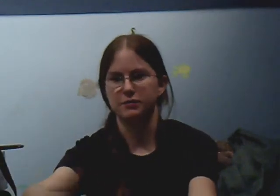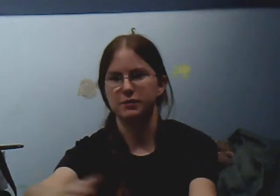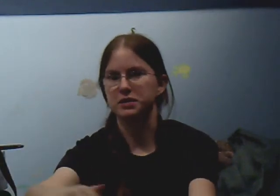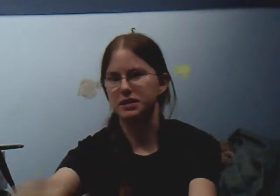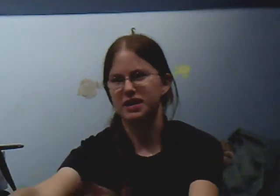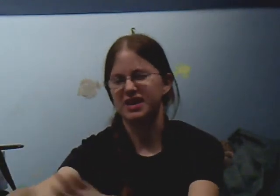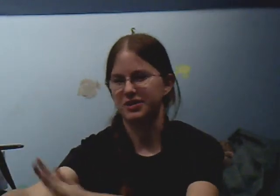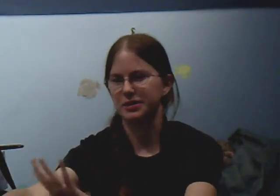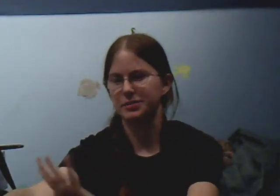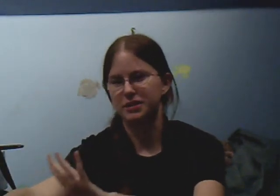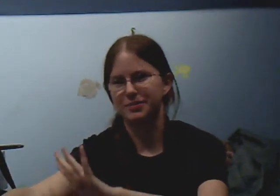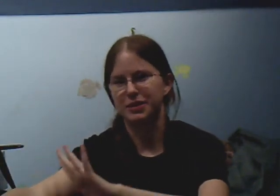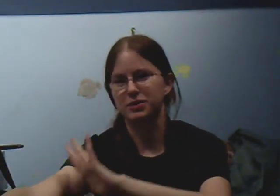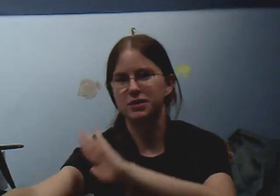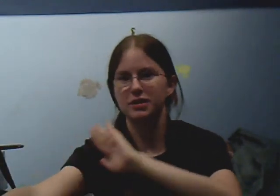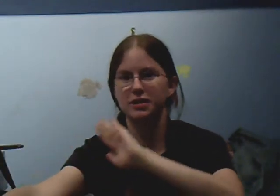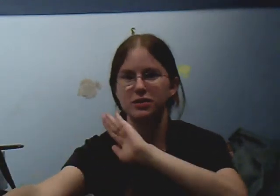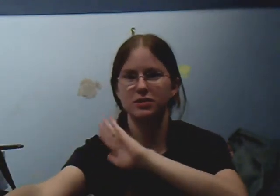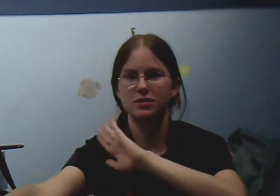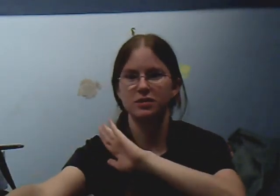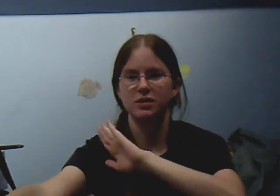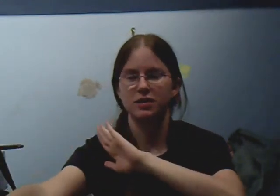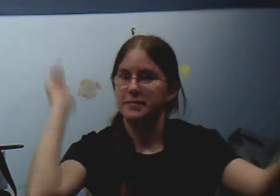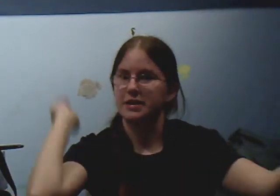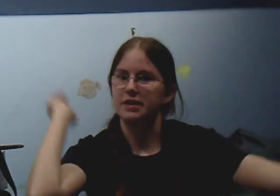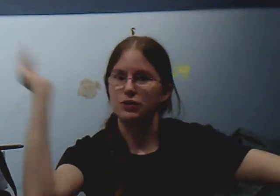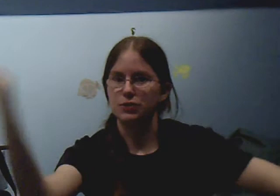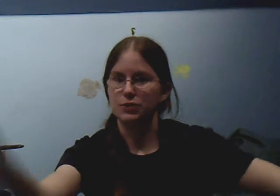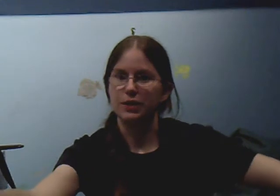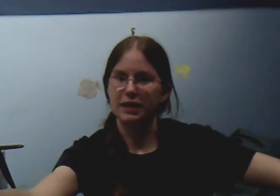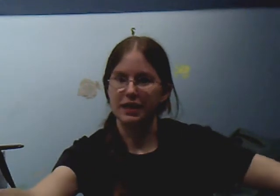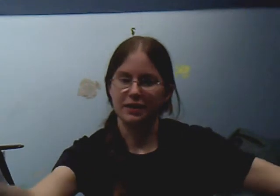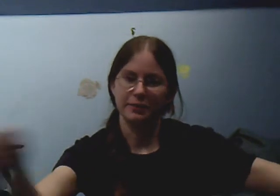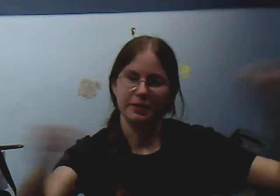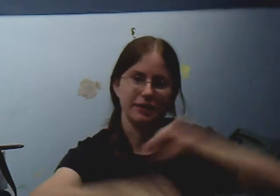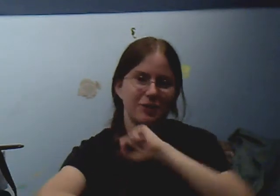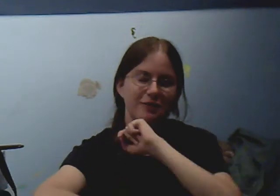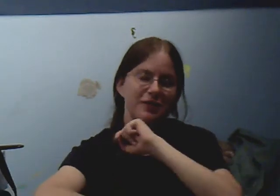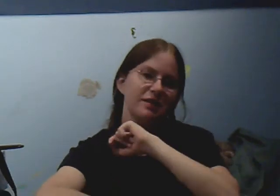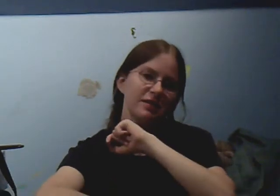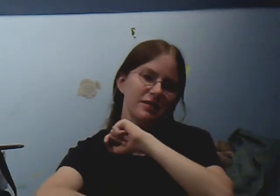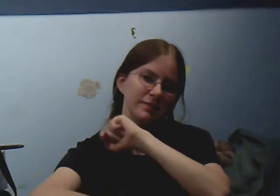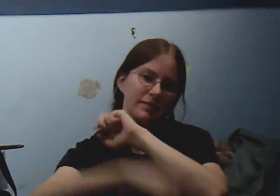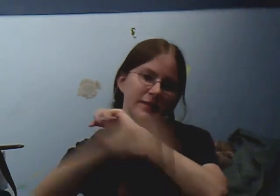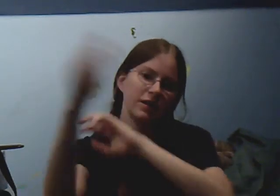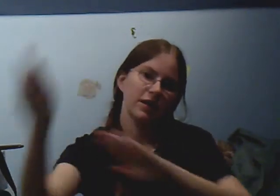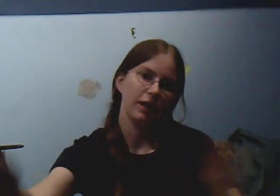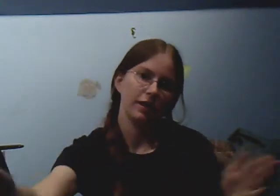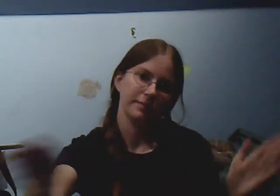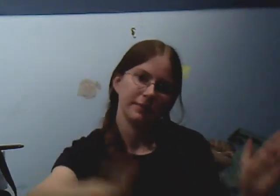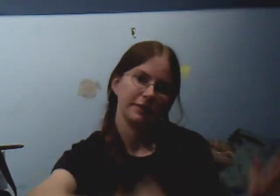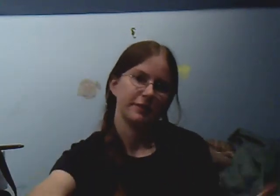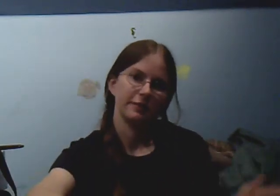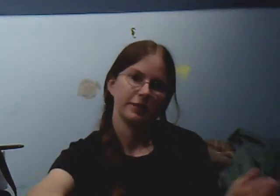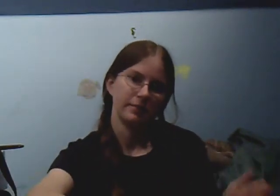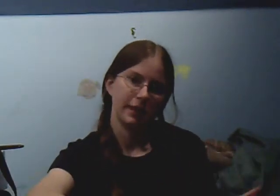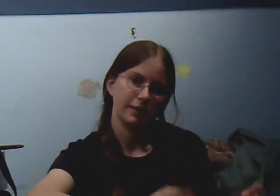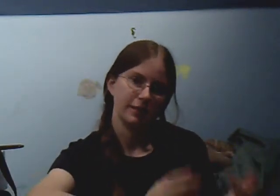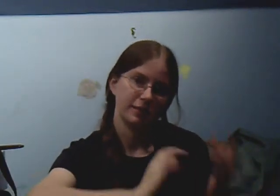I feel like they can't really be compared to the others. Again, don't know why, but that's how I feel. Um, my favorite companion